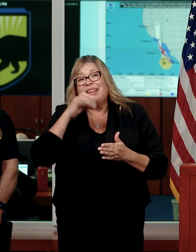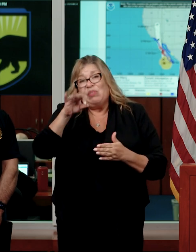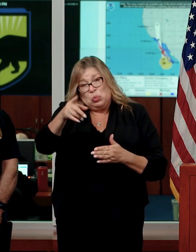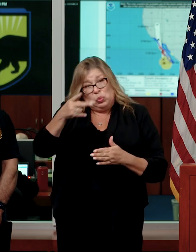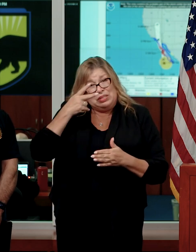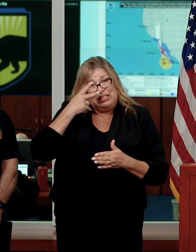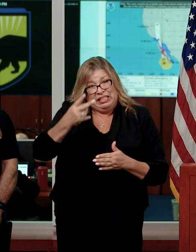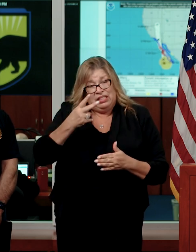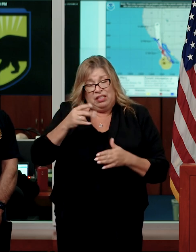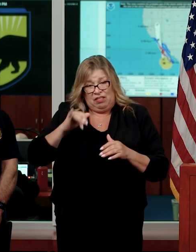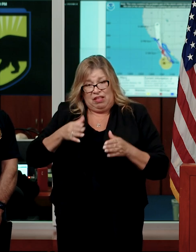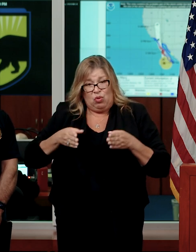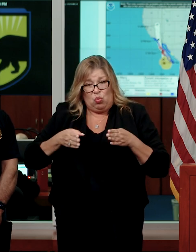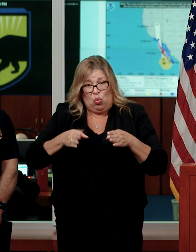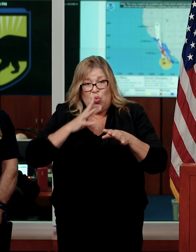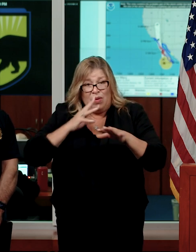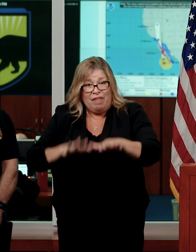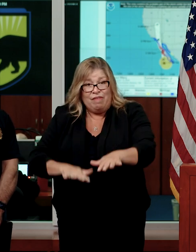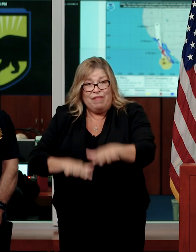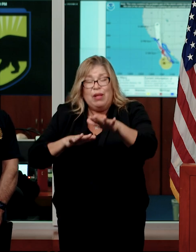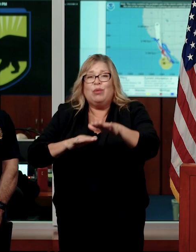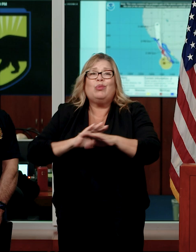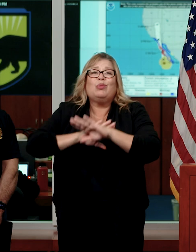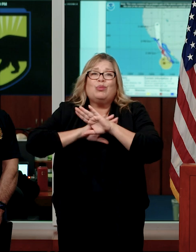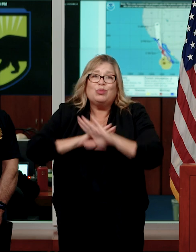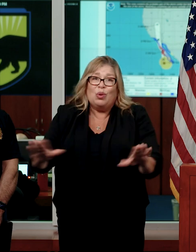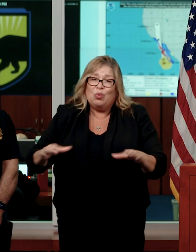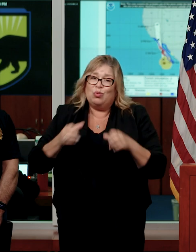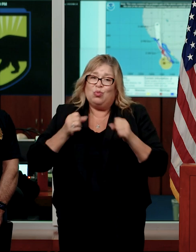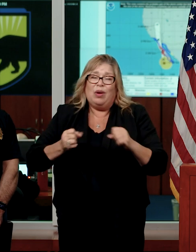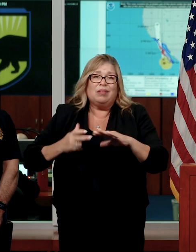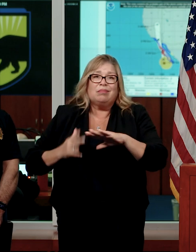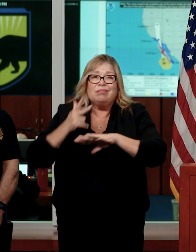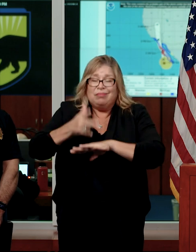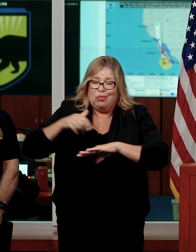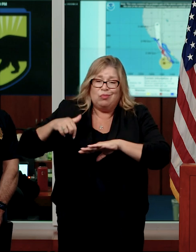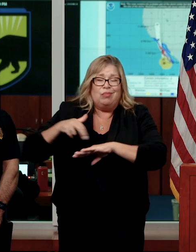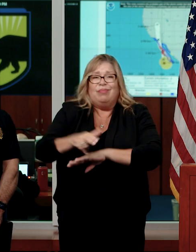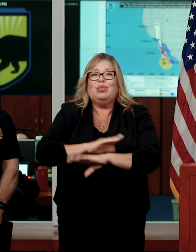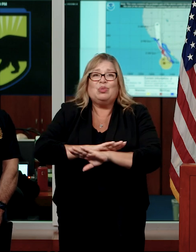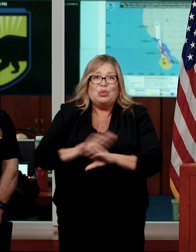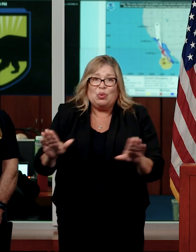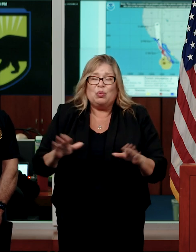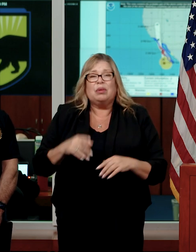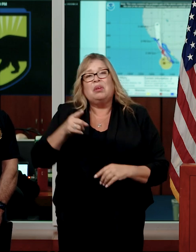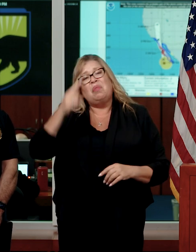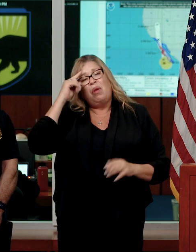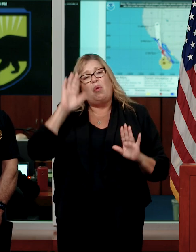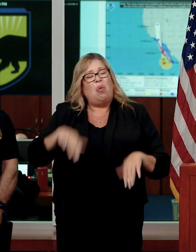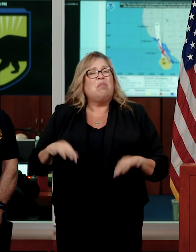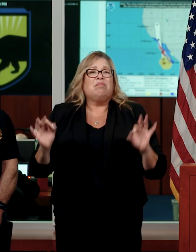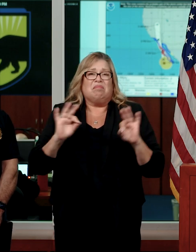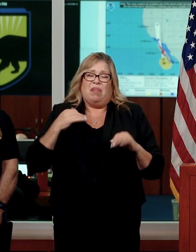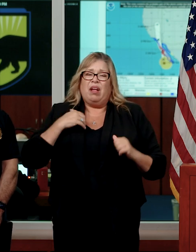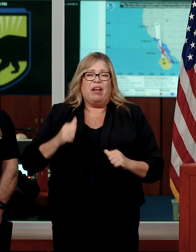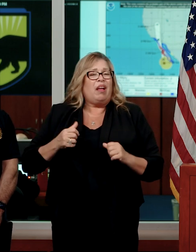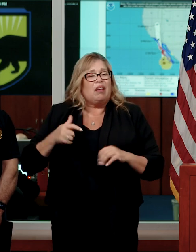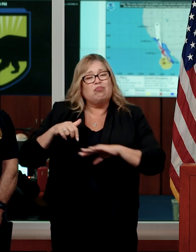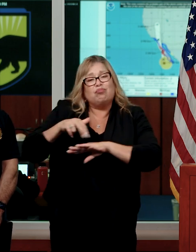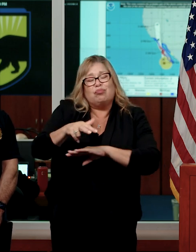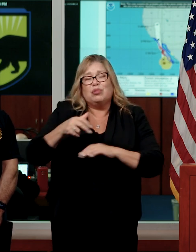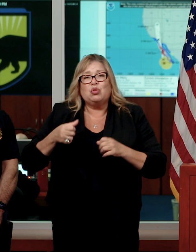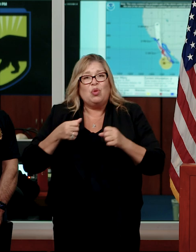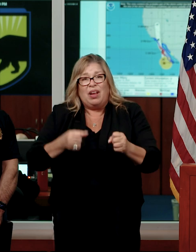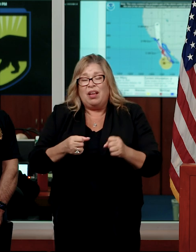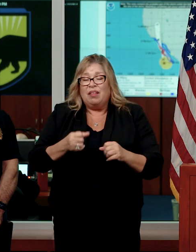roadway that's flooded, absolutely do not attempt to cross that roadway. It may seem passable, but it may seem that